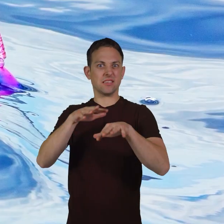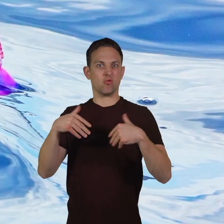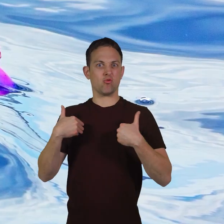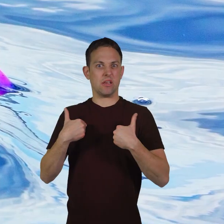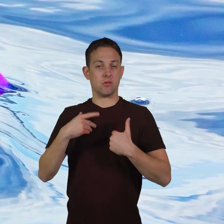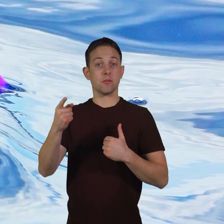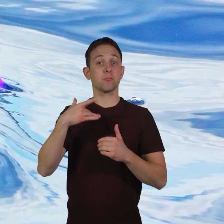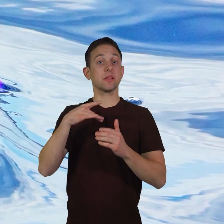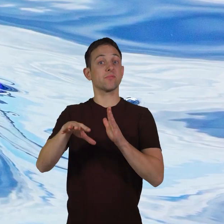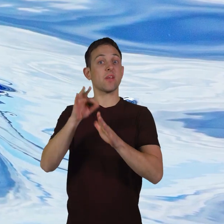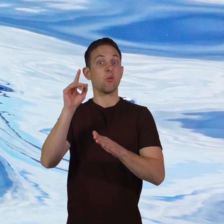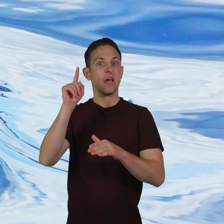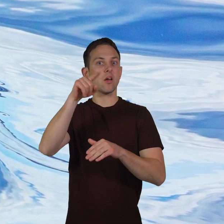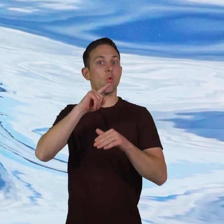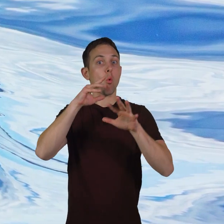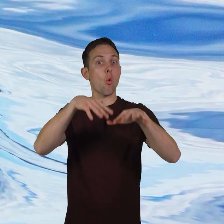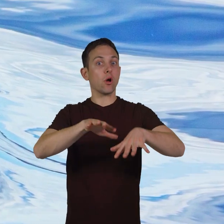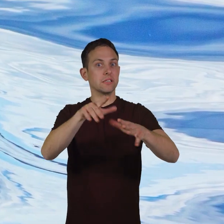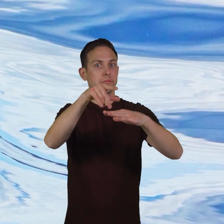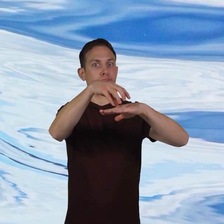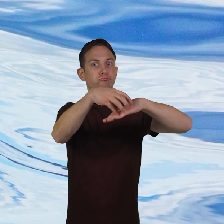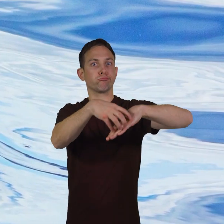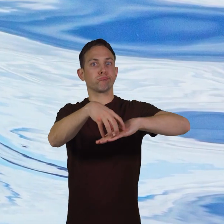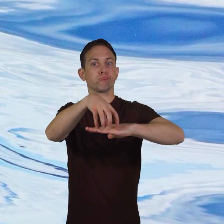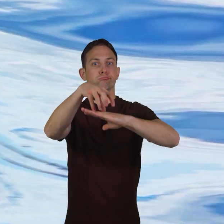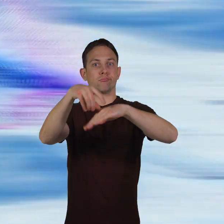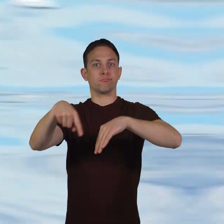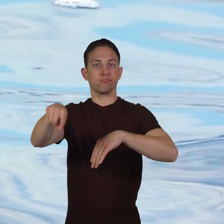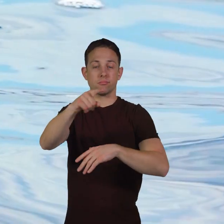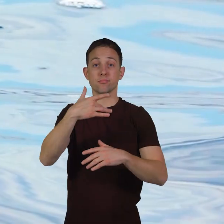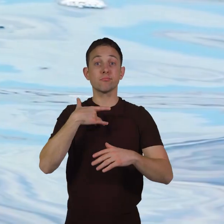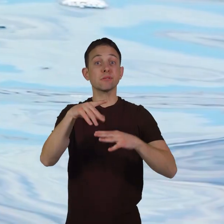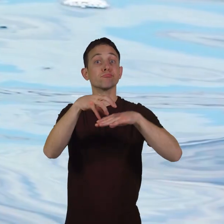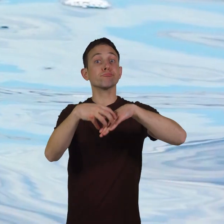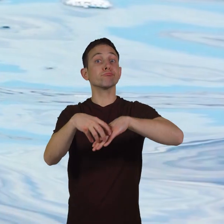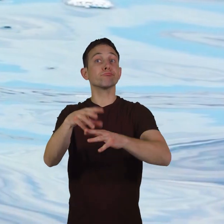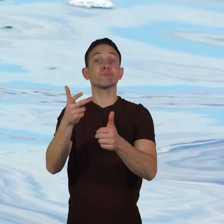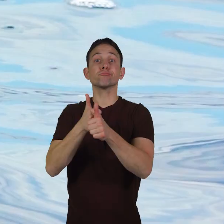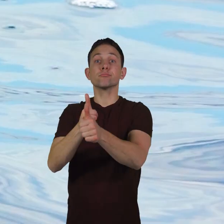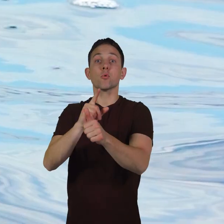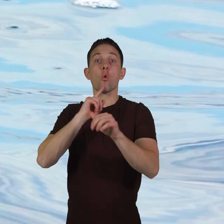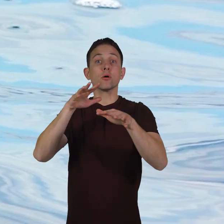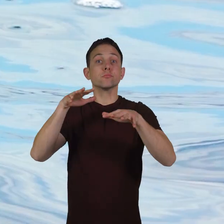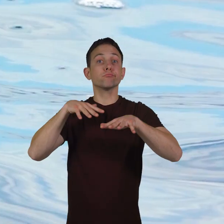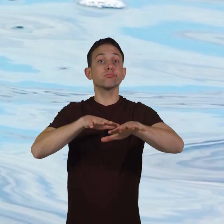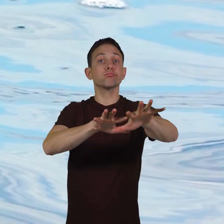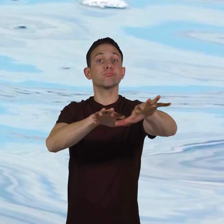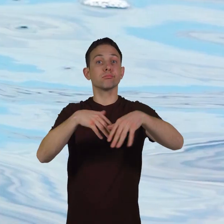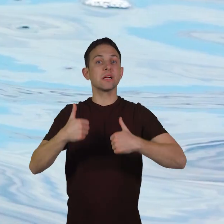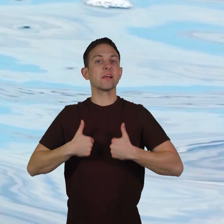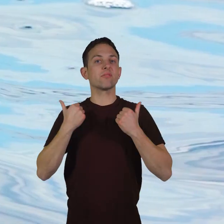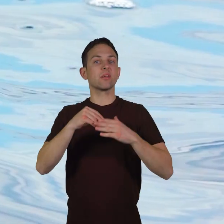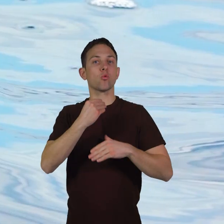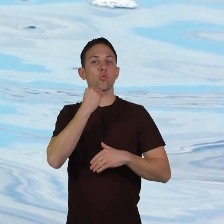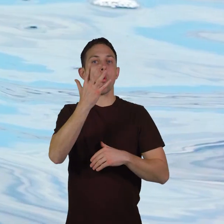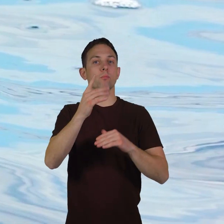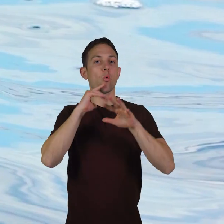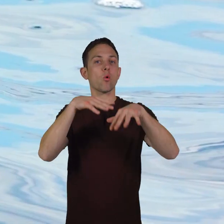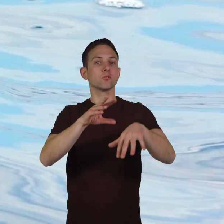are often found floating on the ocean's surface. They drift along with ocean currents and live in warm ocean waters,